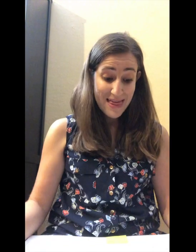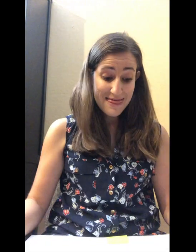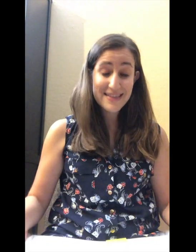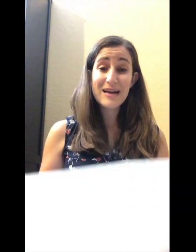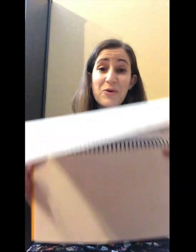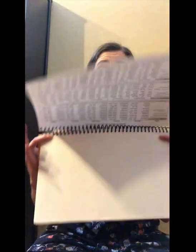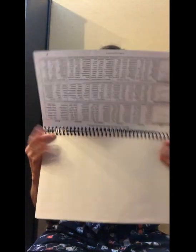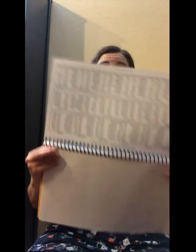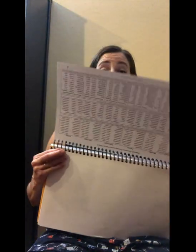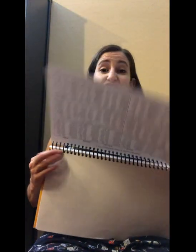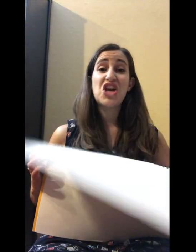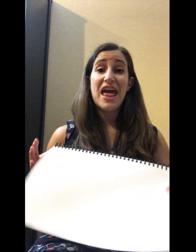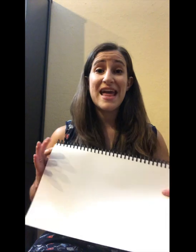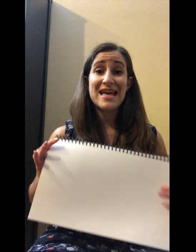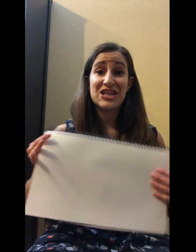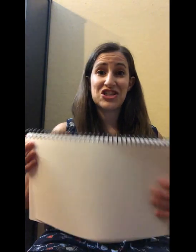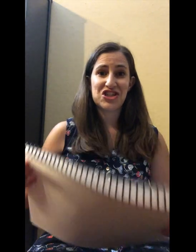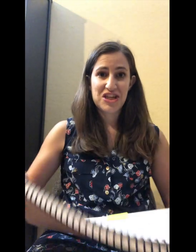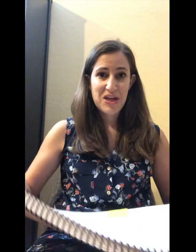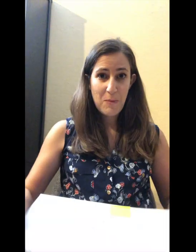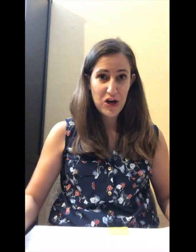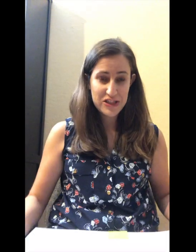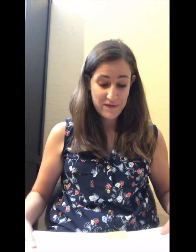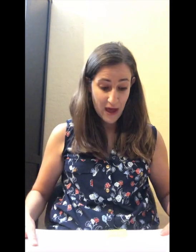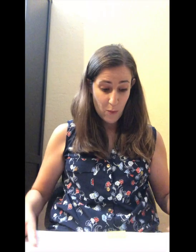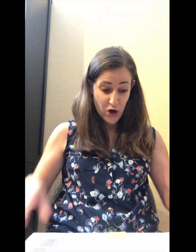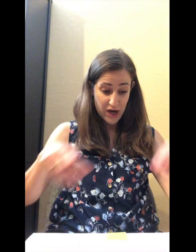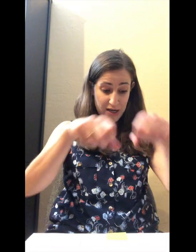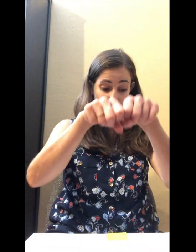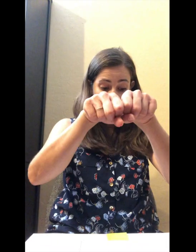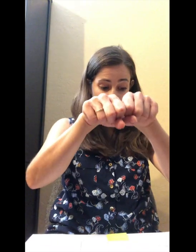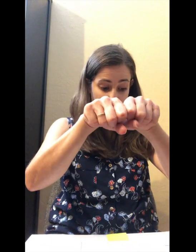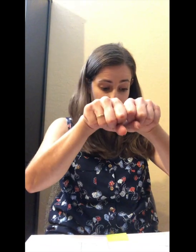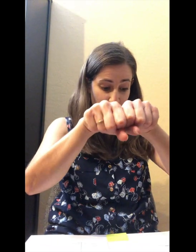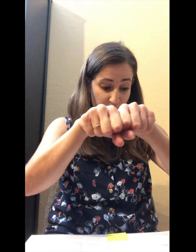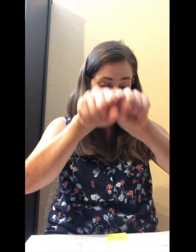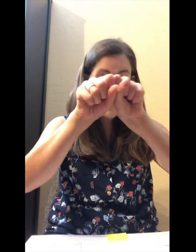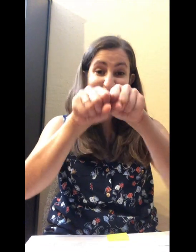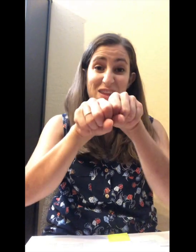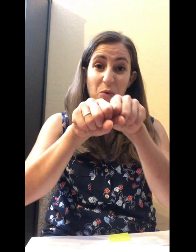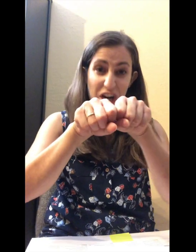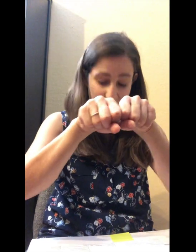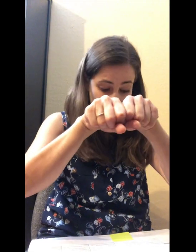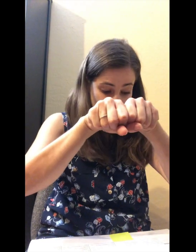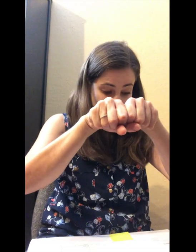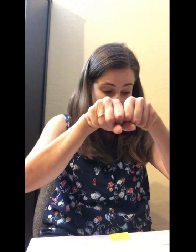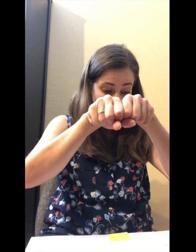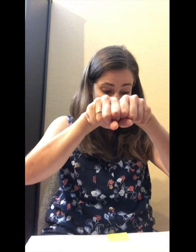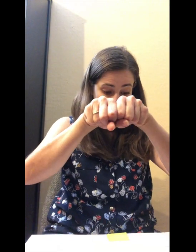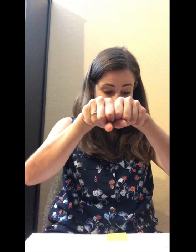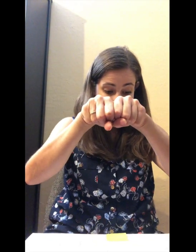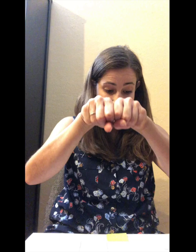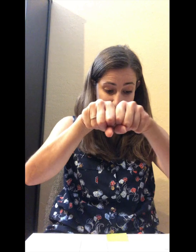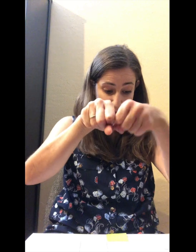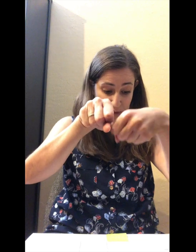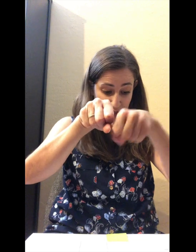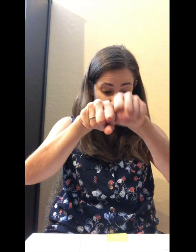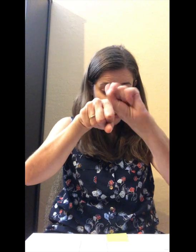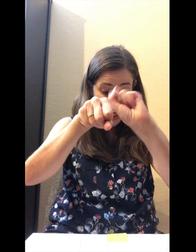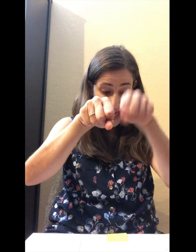This time we're going to change parts of that word. So here we go. You're gonna say the word and then I'm gonna ask you to change